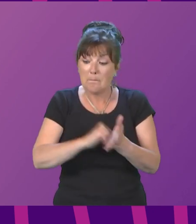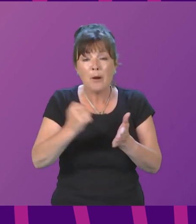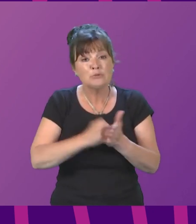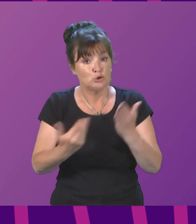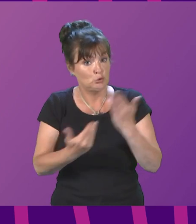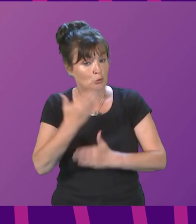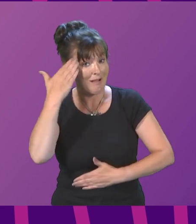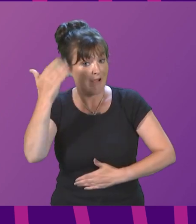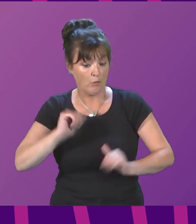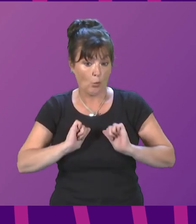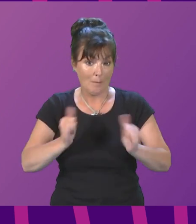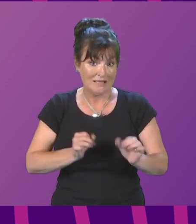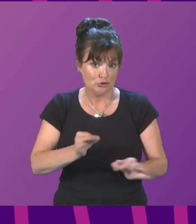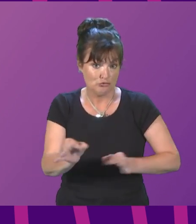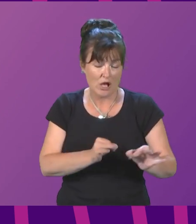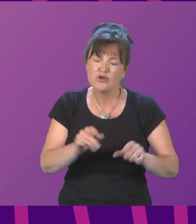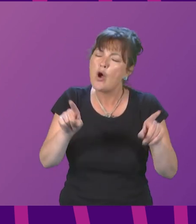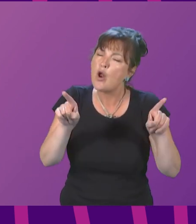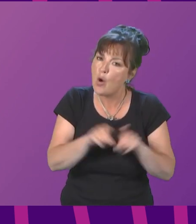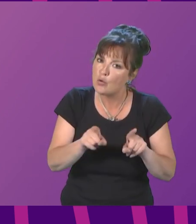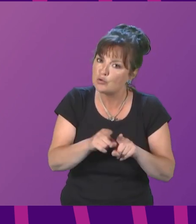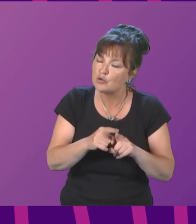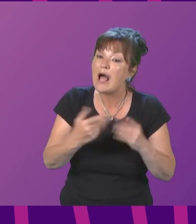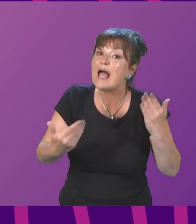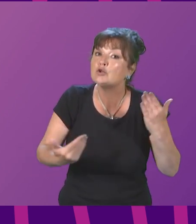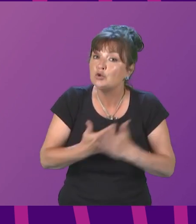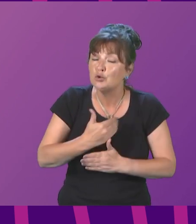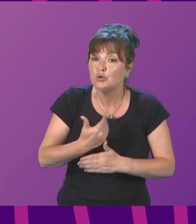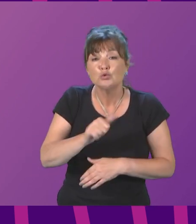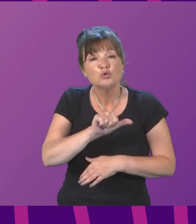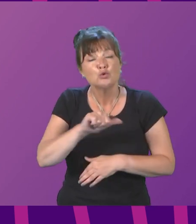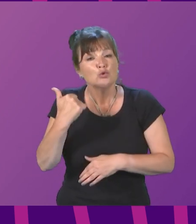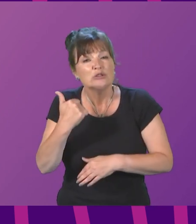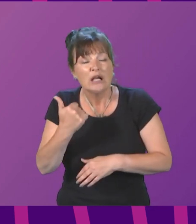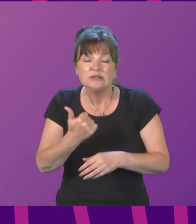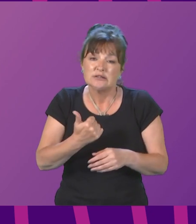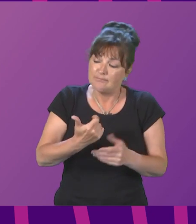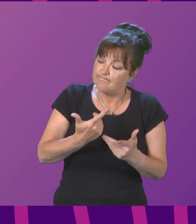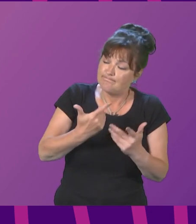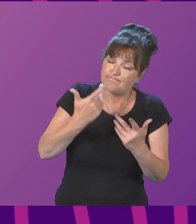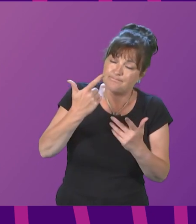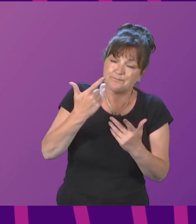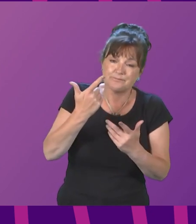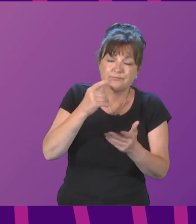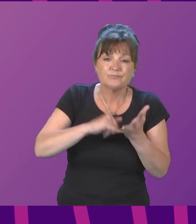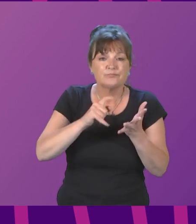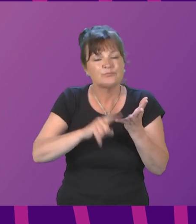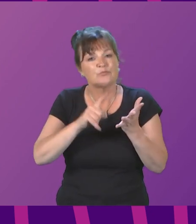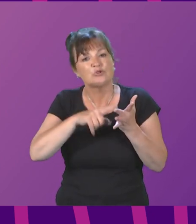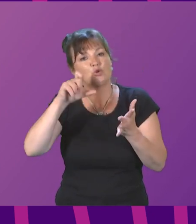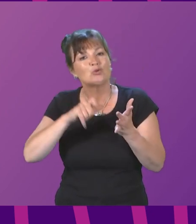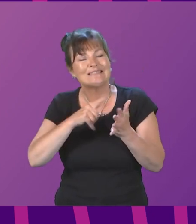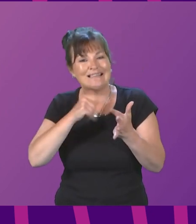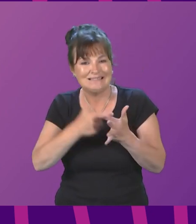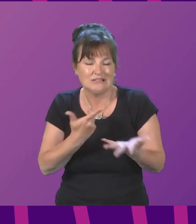strategy and a refreshed suicide prevention strategy. The year ahead will also see the creation in law of the National